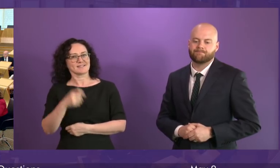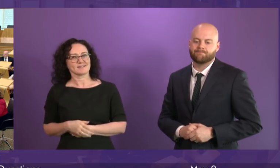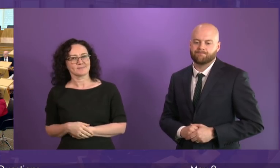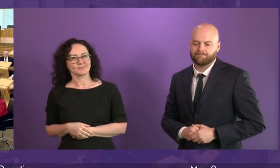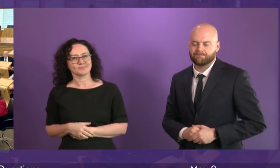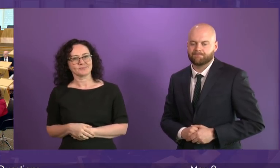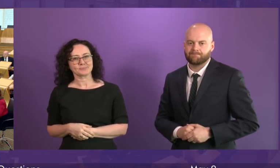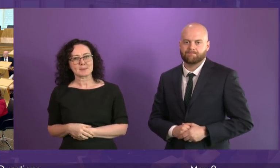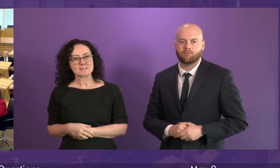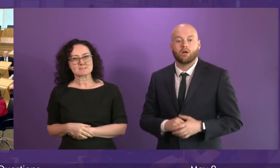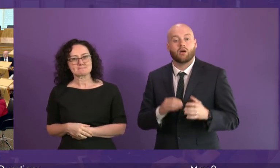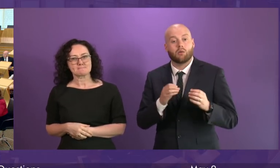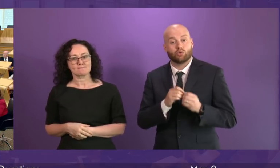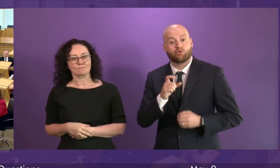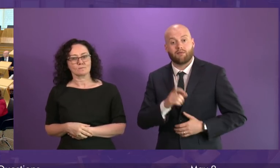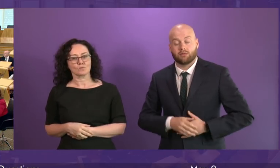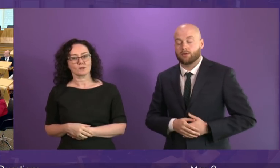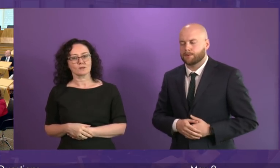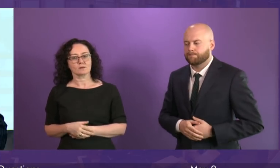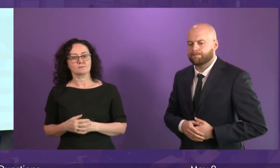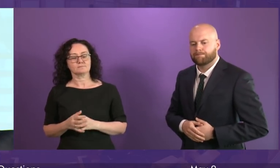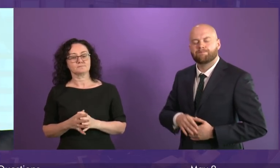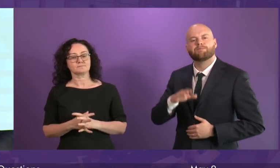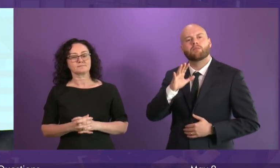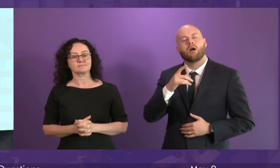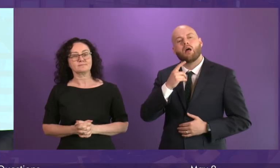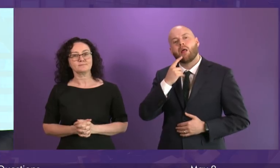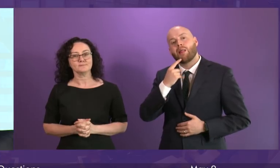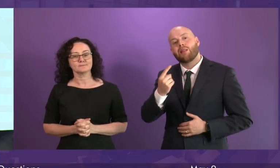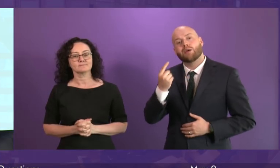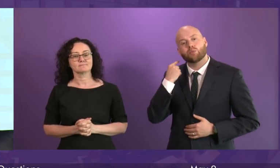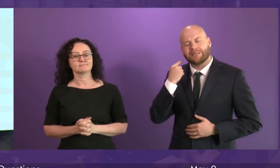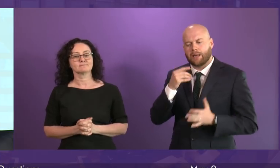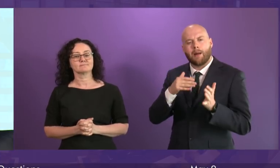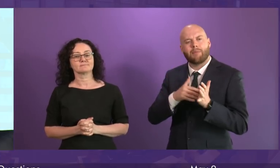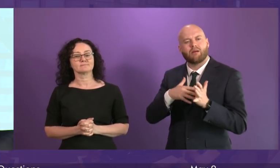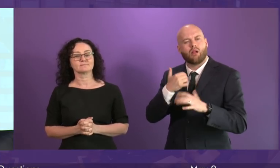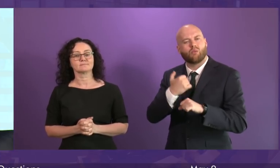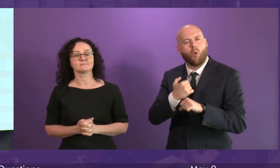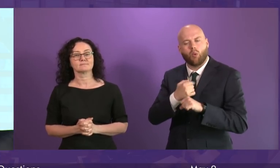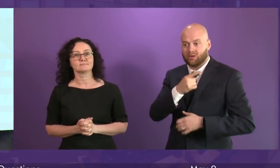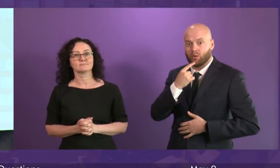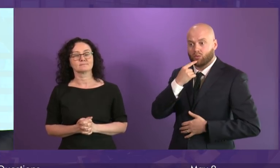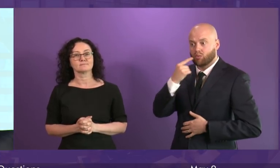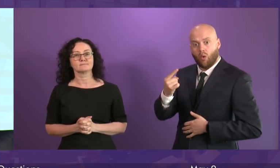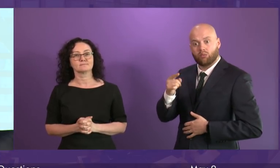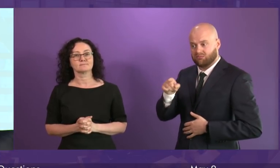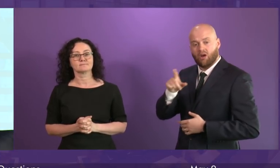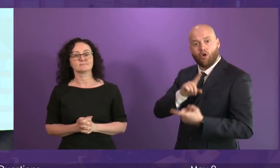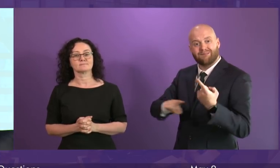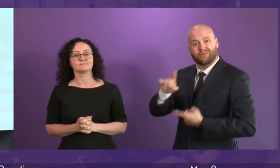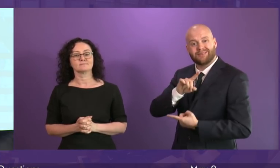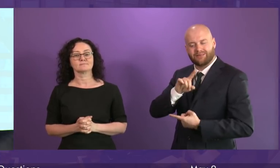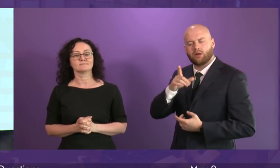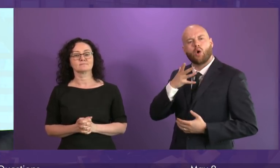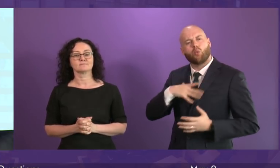be followed by Maurice Corey. Last week Michael Gove told the Tory conference that he wanted the UK Government to get involved in